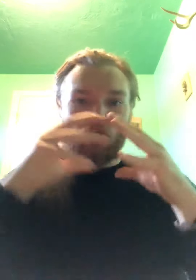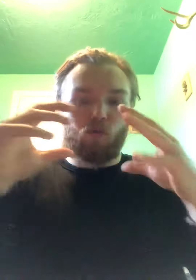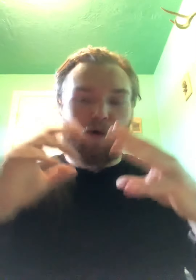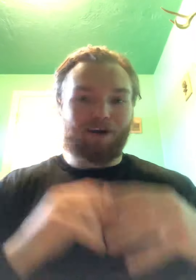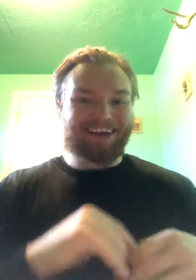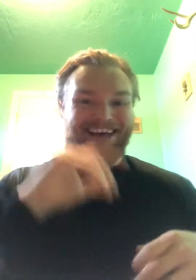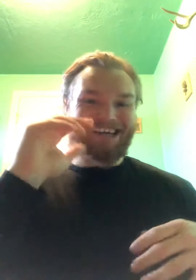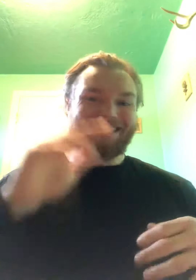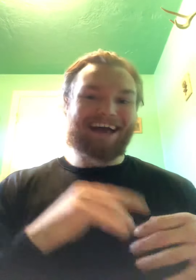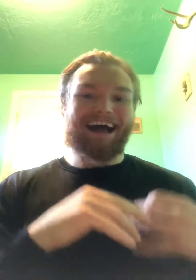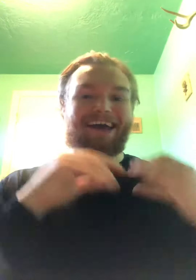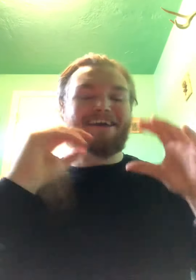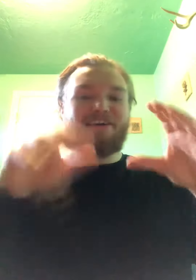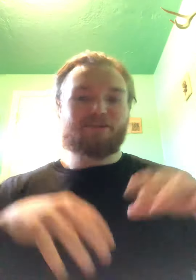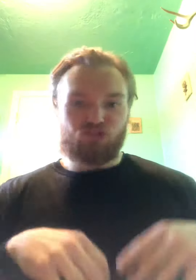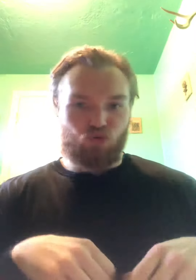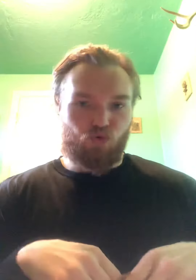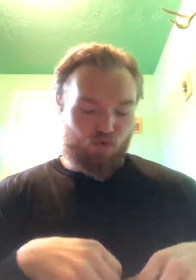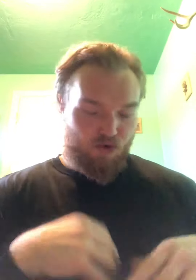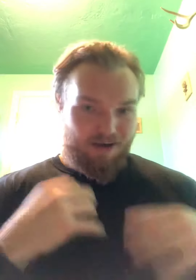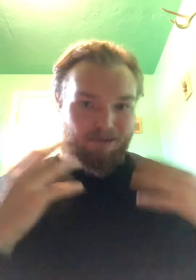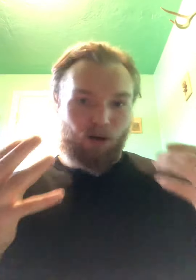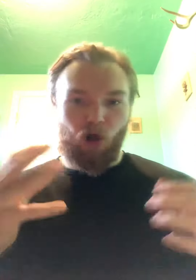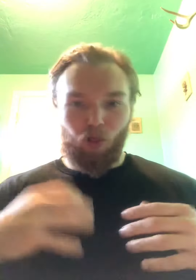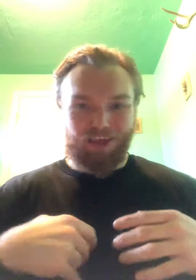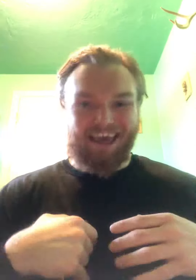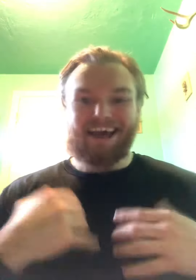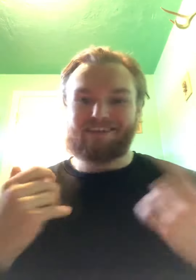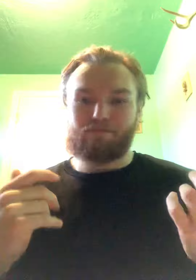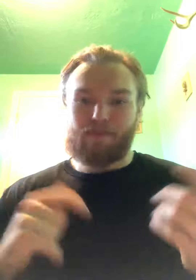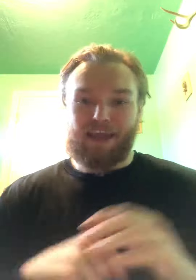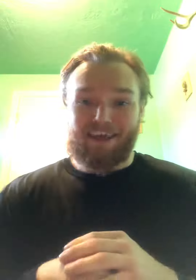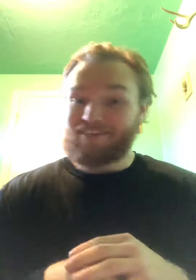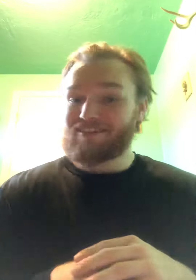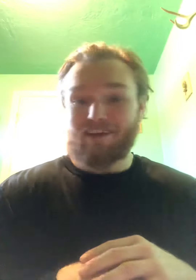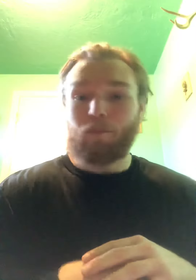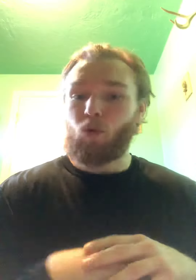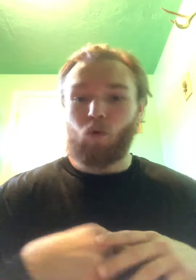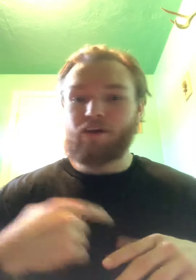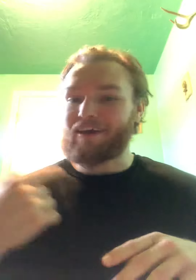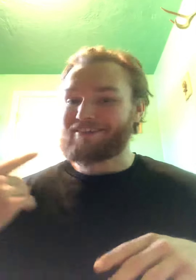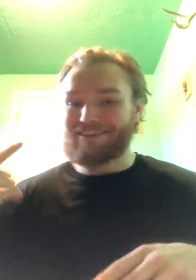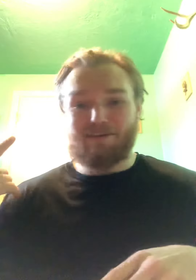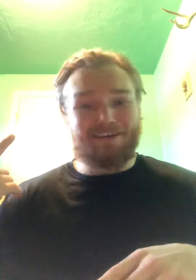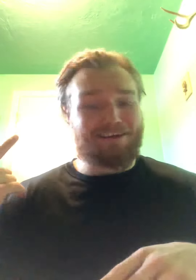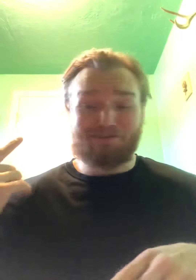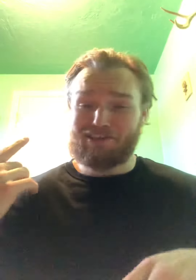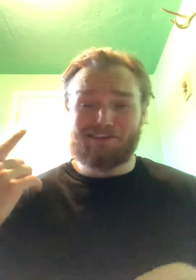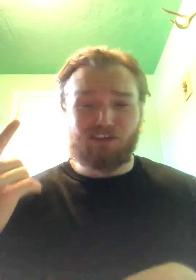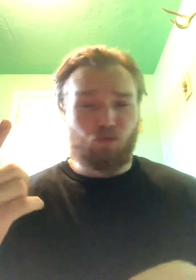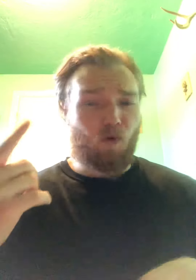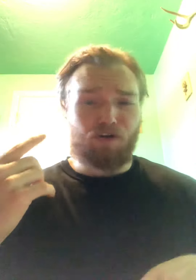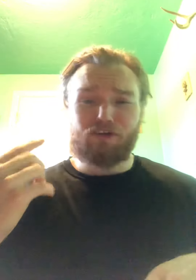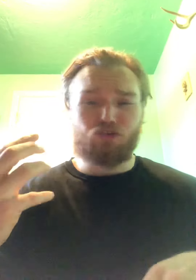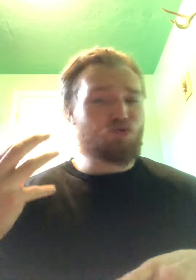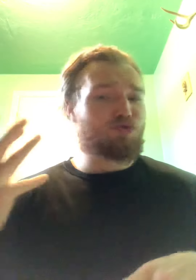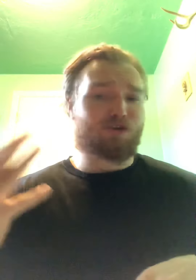one dye two poly as many it's simple as it's easy as one two three